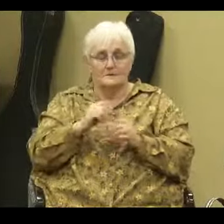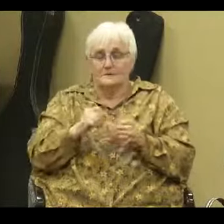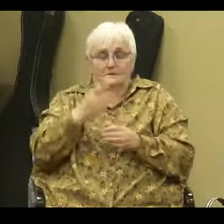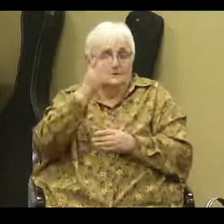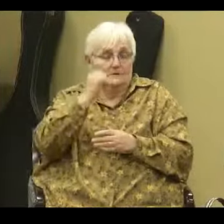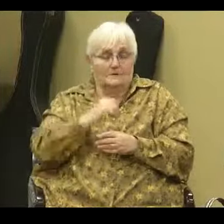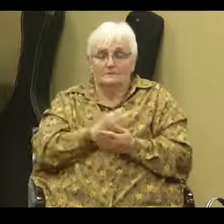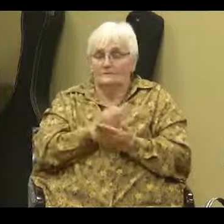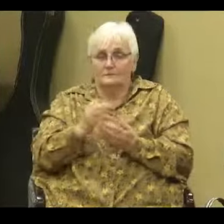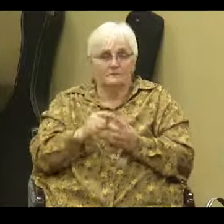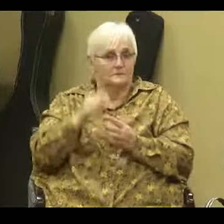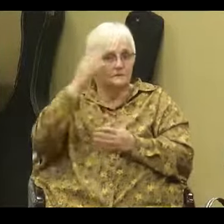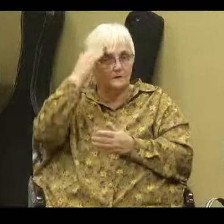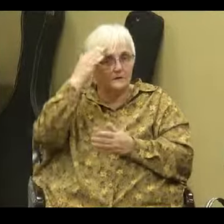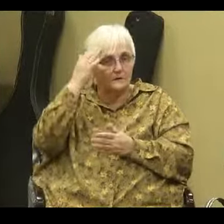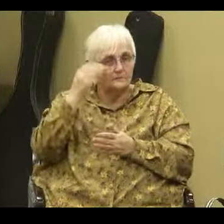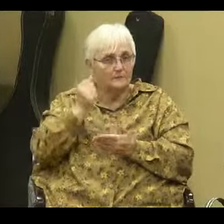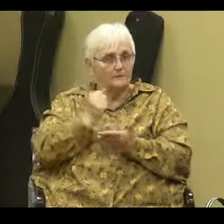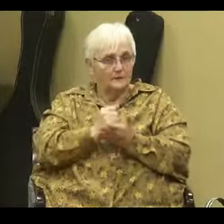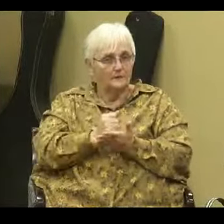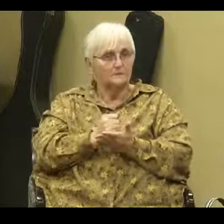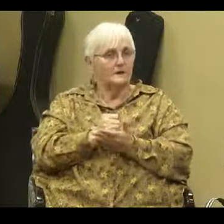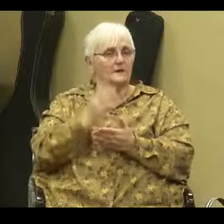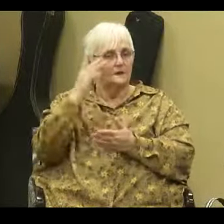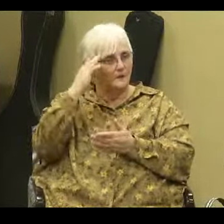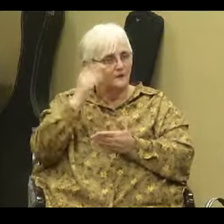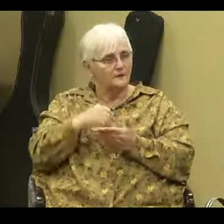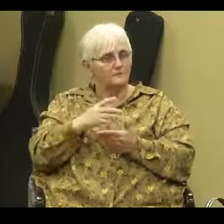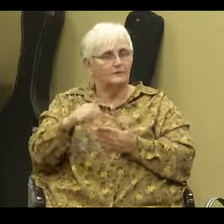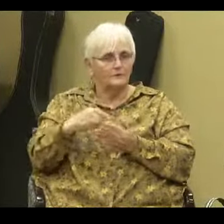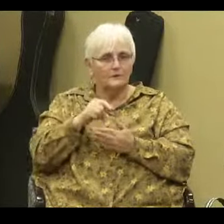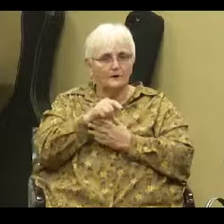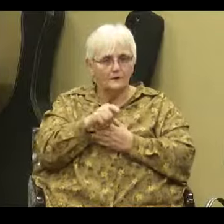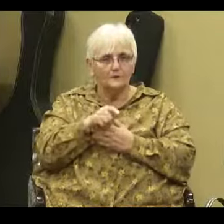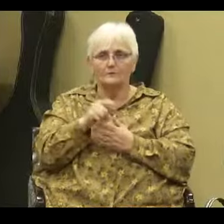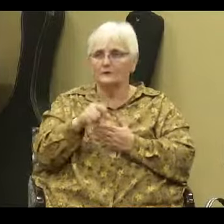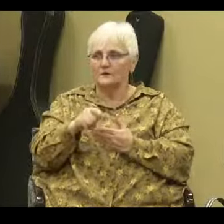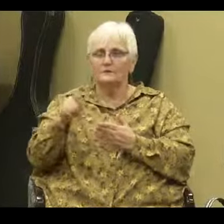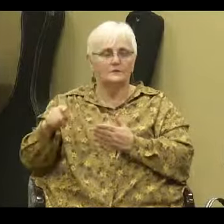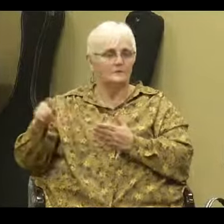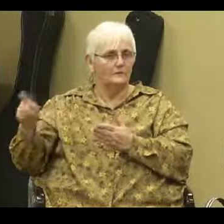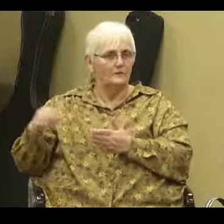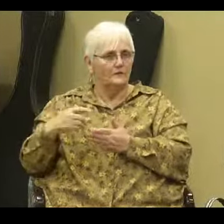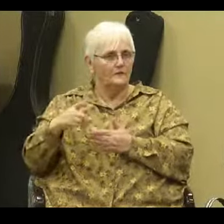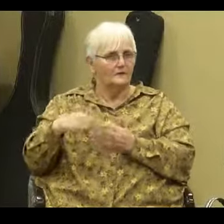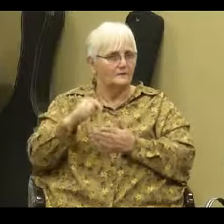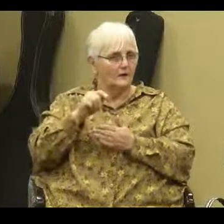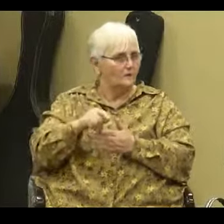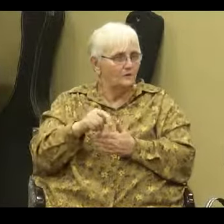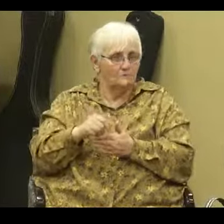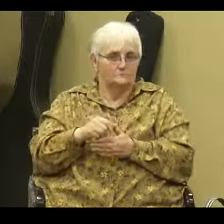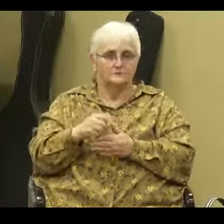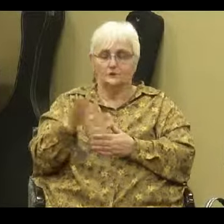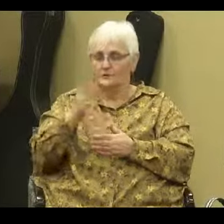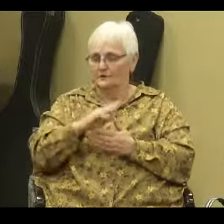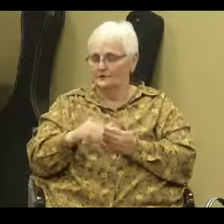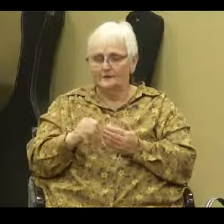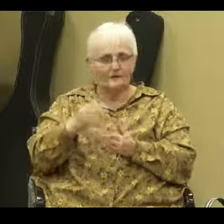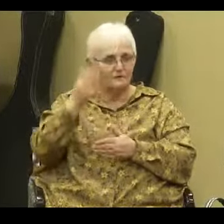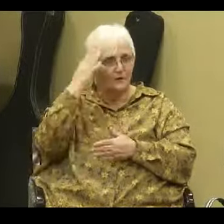know. Amen. He knows everything about you. He knows things about you that you'll never know. He knows things about you